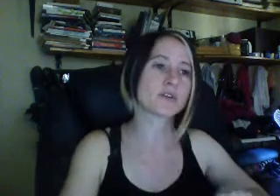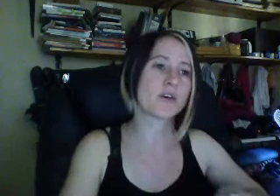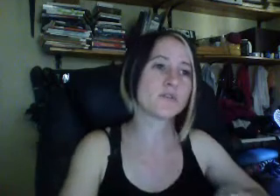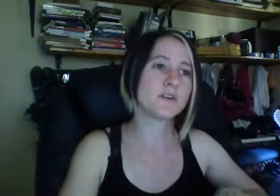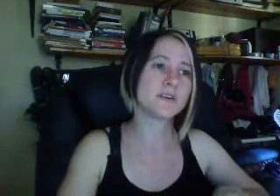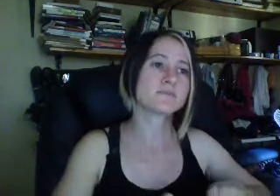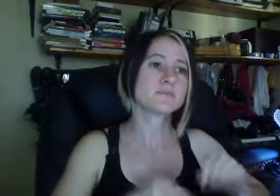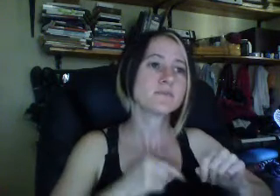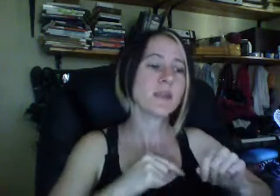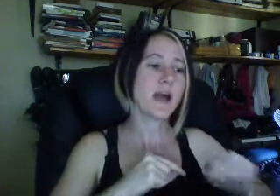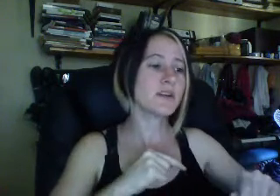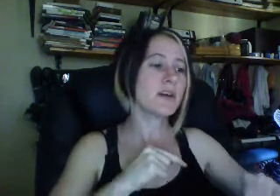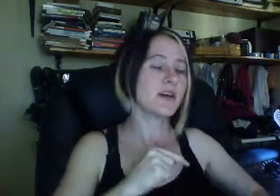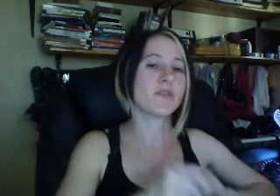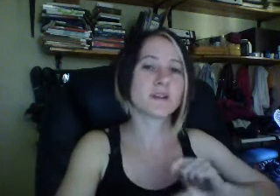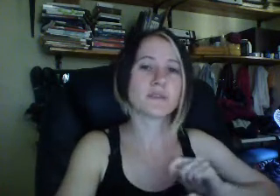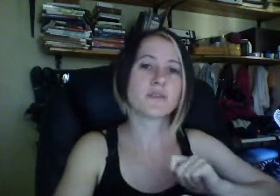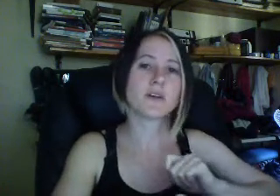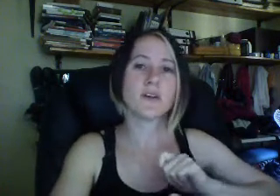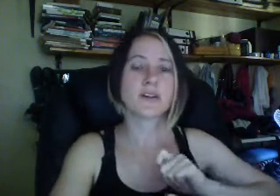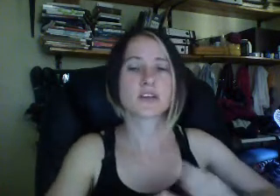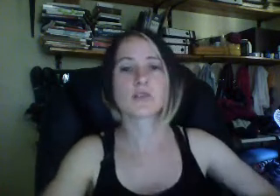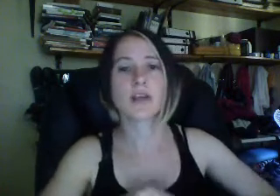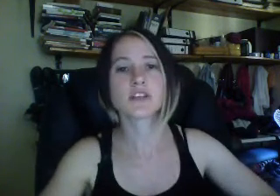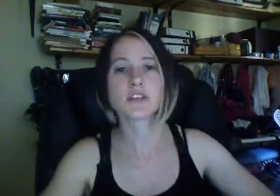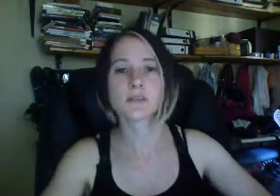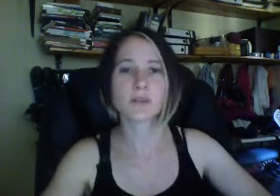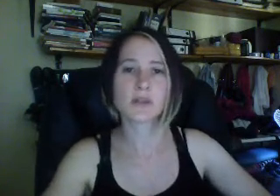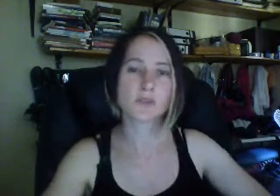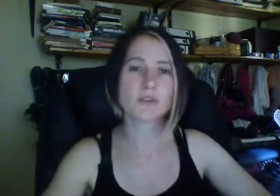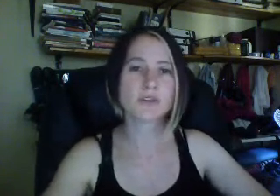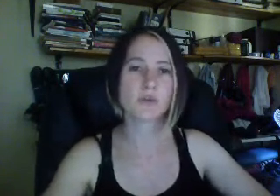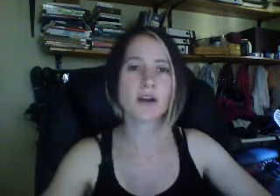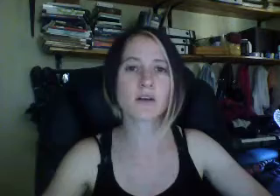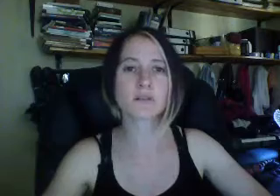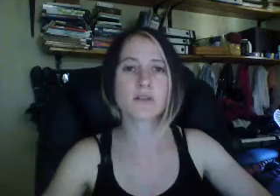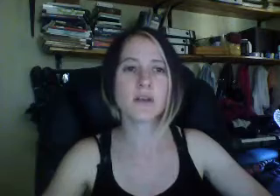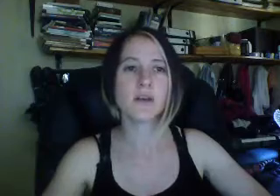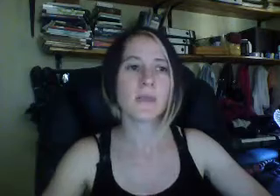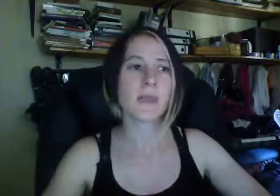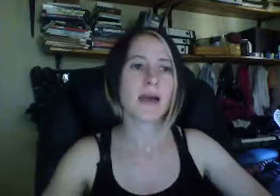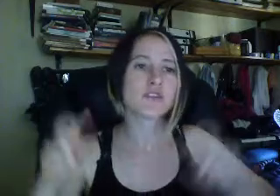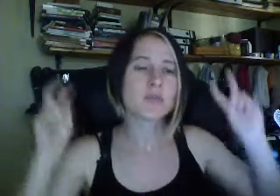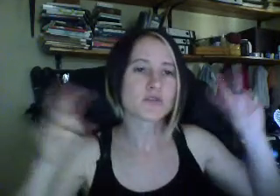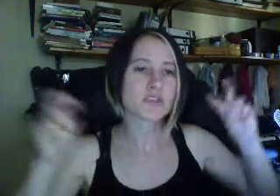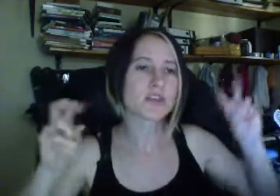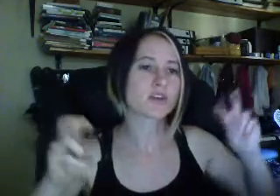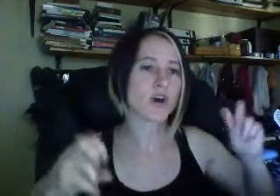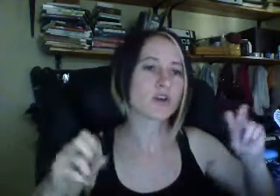point of having effective sexual relationships with another person without having to be in your secret dark